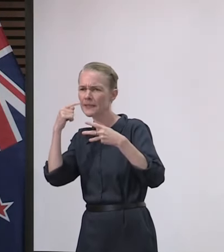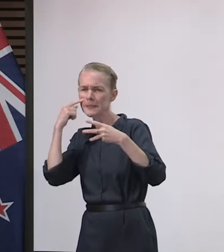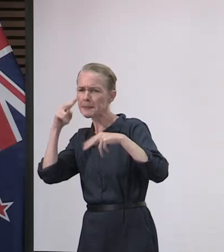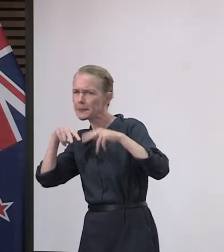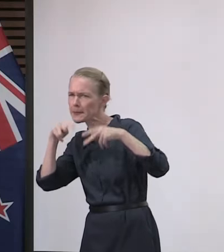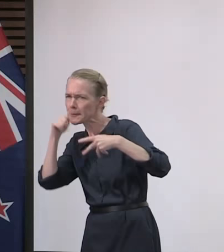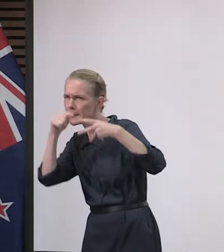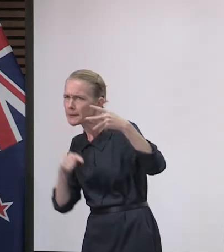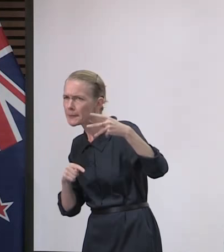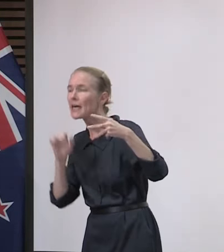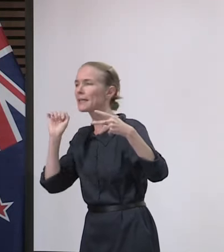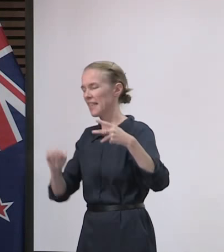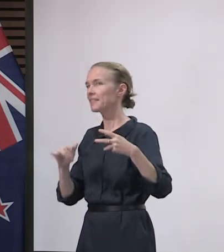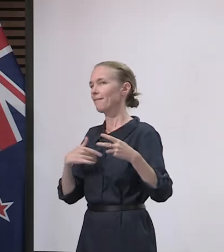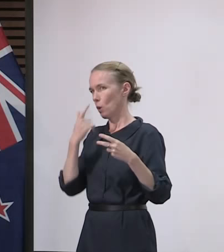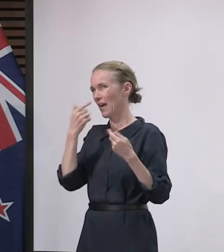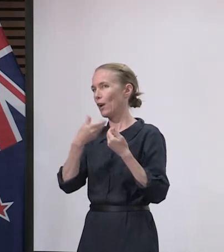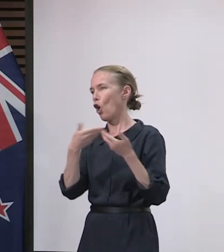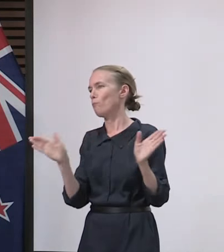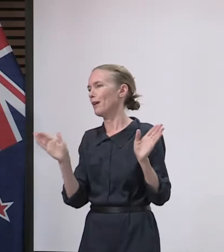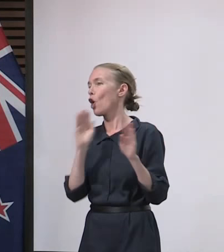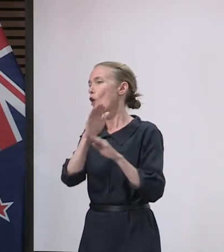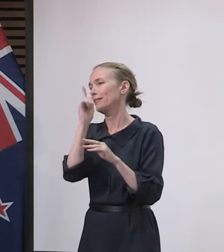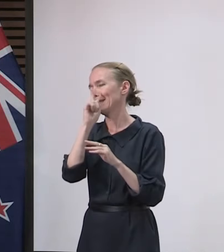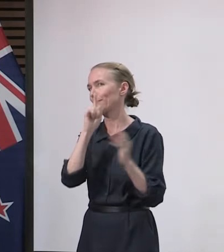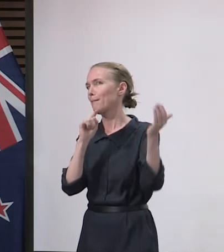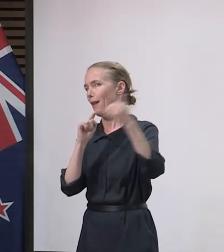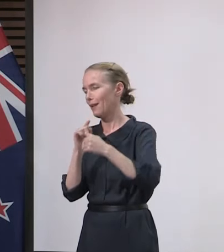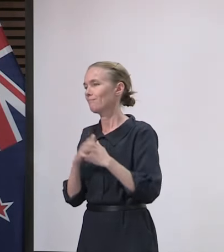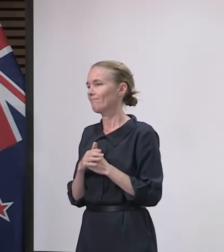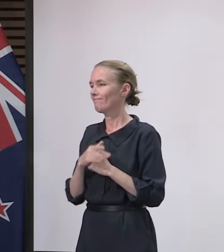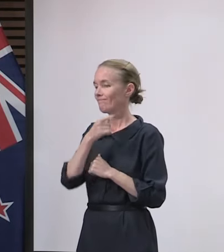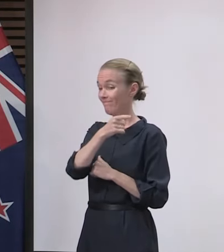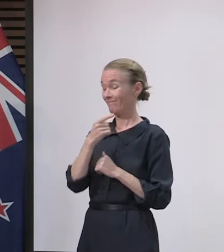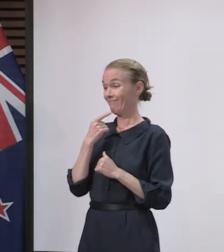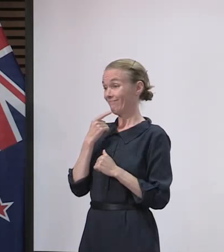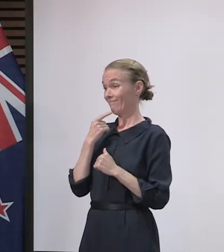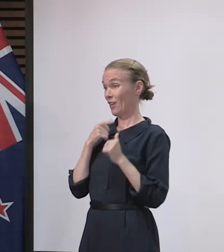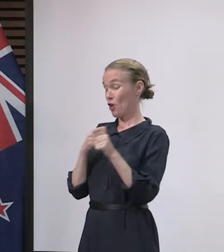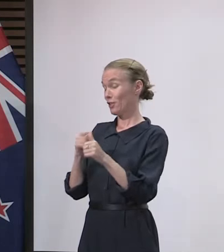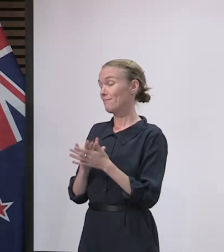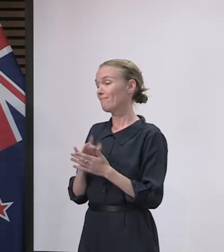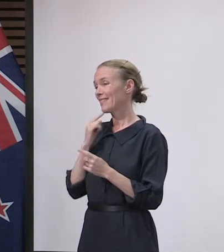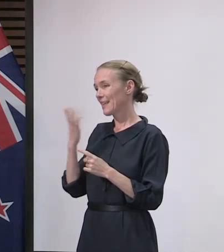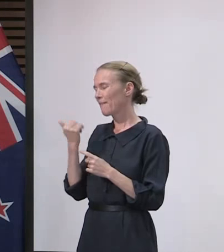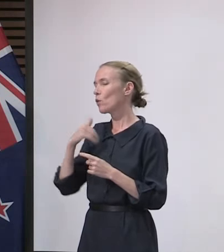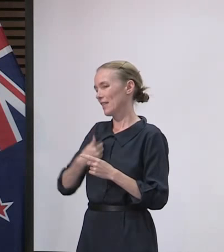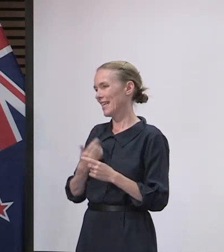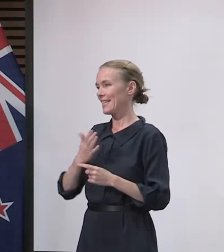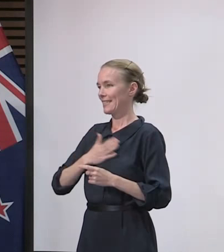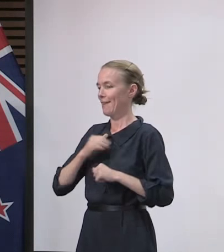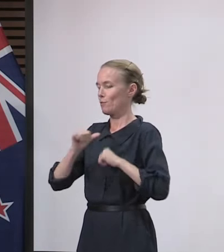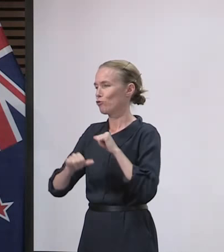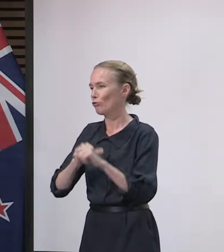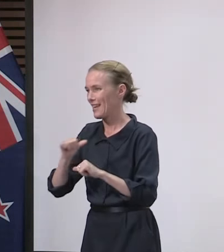at the moment it's restricted to New Zealanders and New Zealand passport holders or permanent residents. But